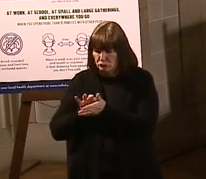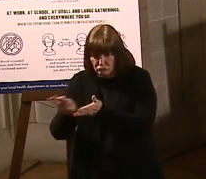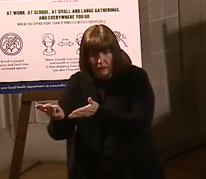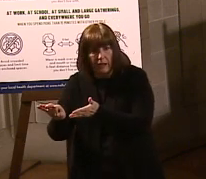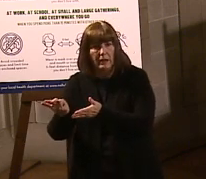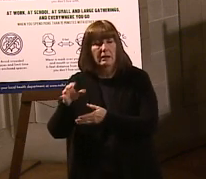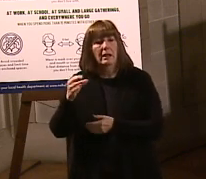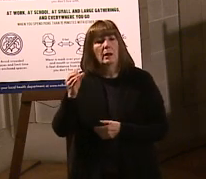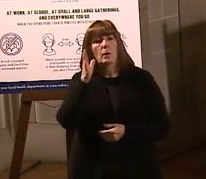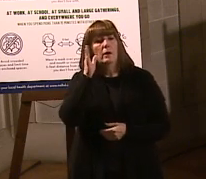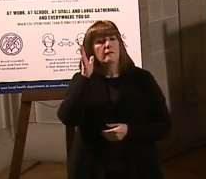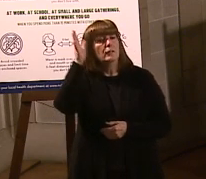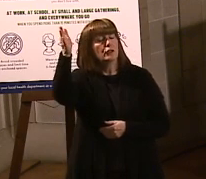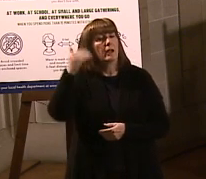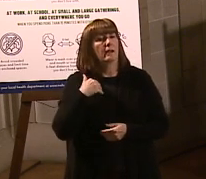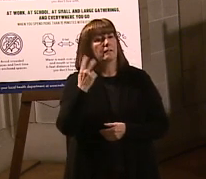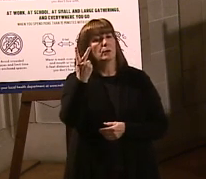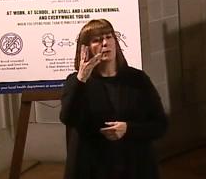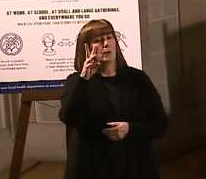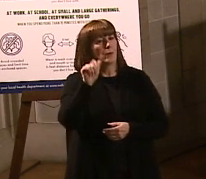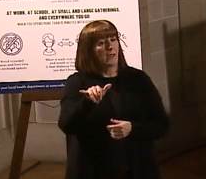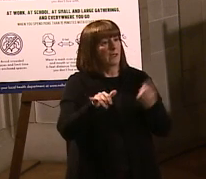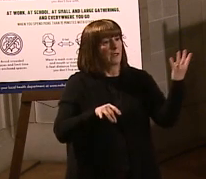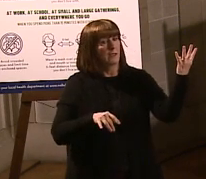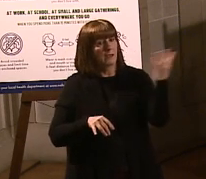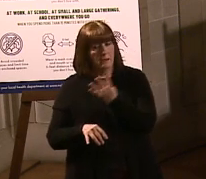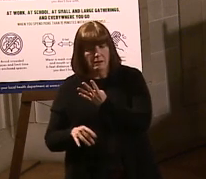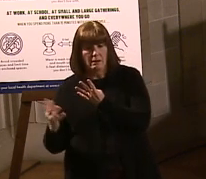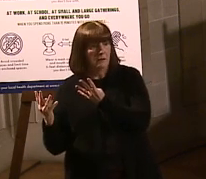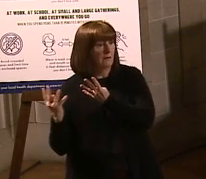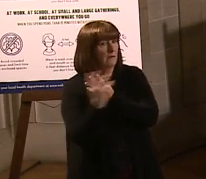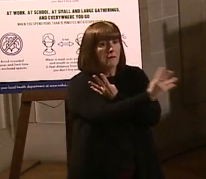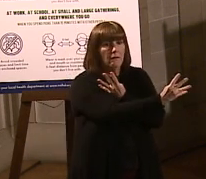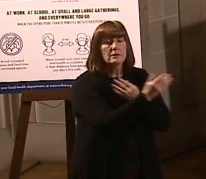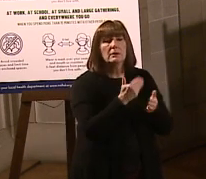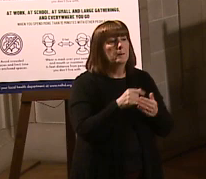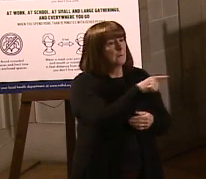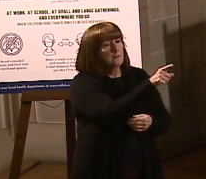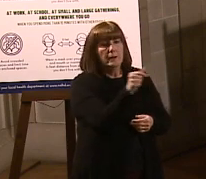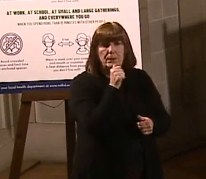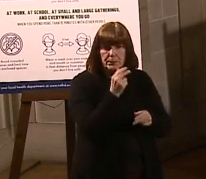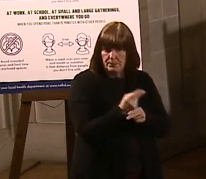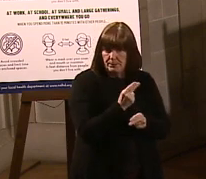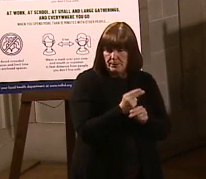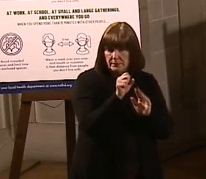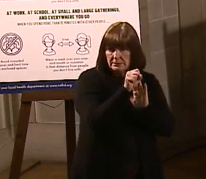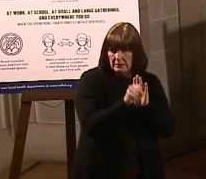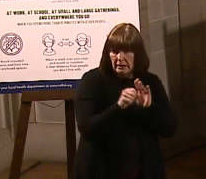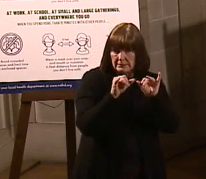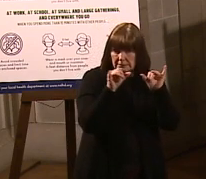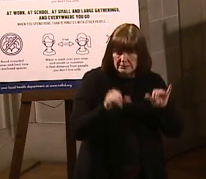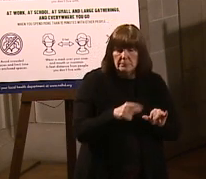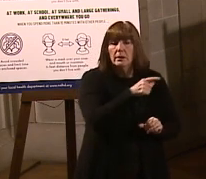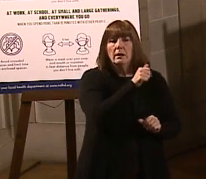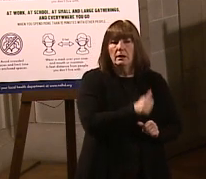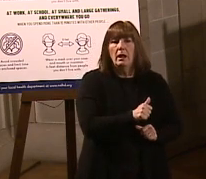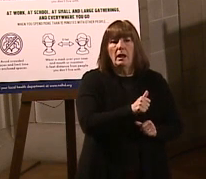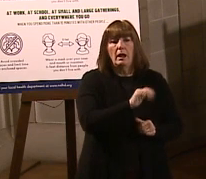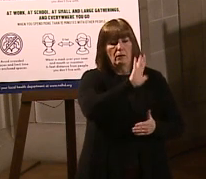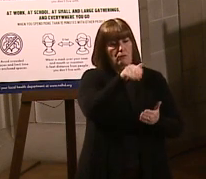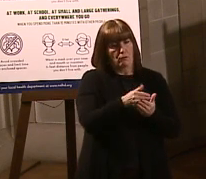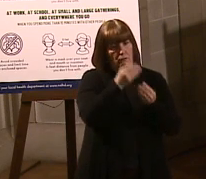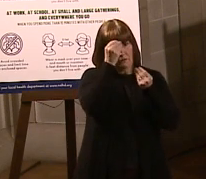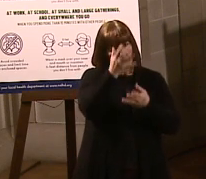have a two-way flow. So even the organizations that won't be using the state system will be able to capture all their